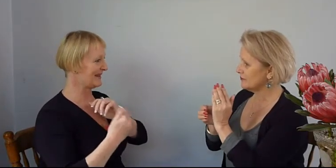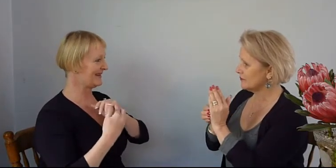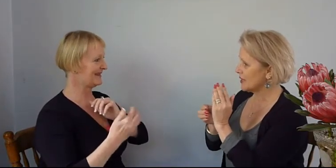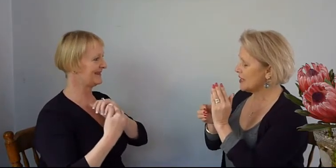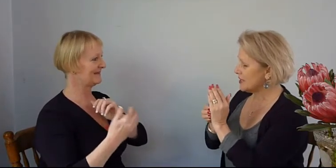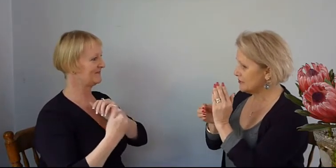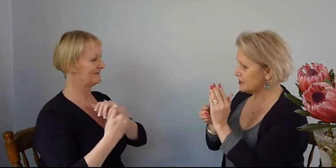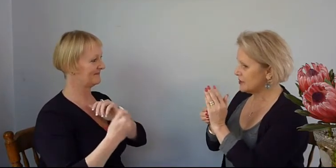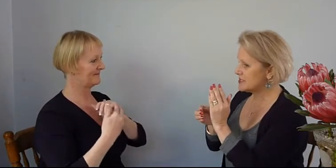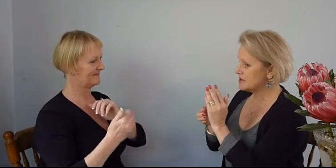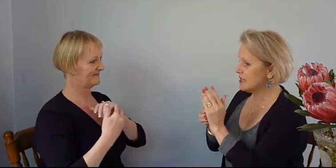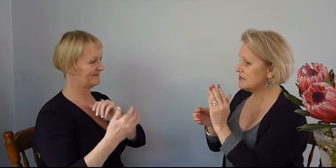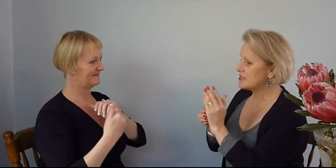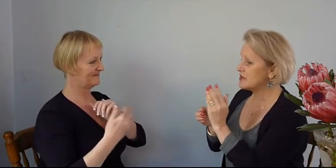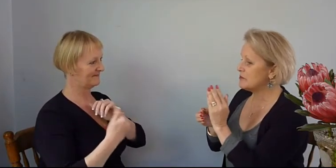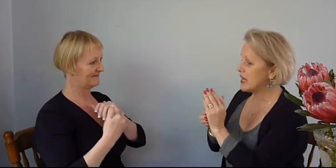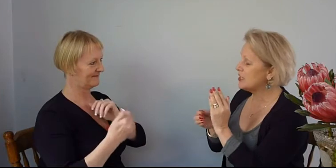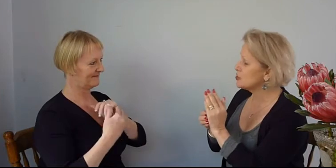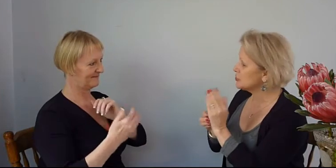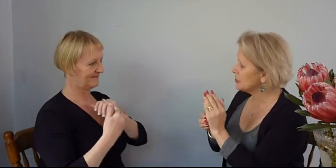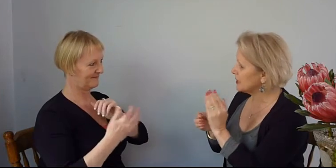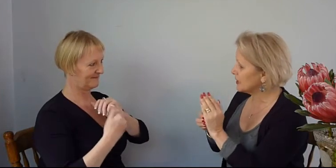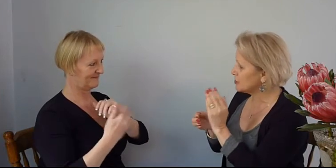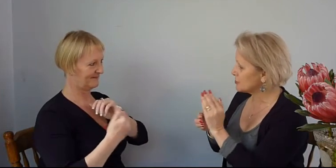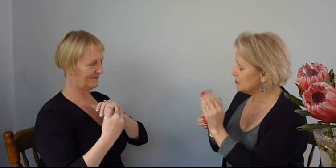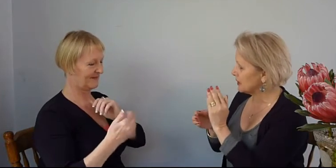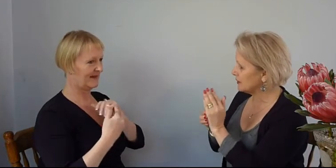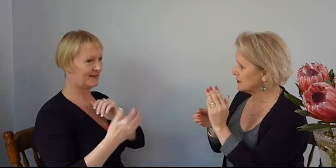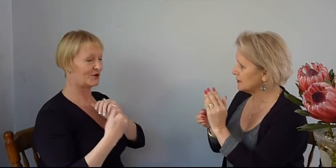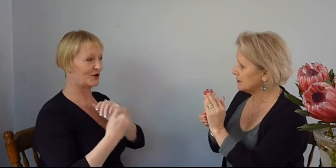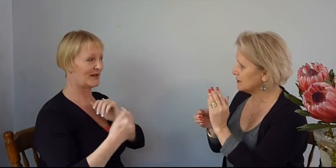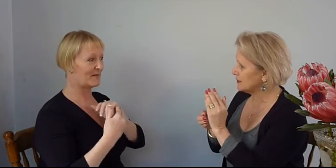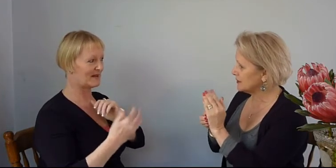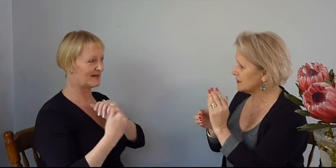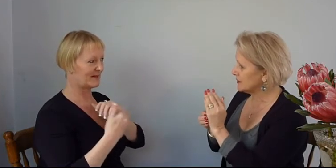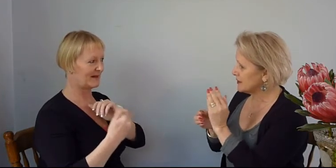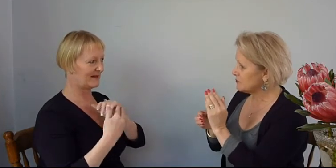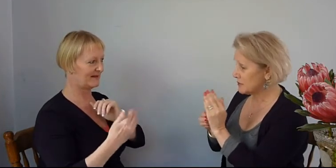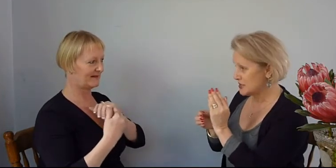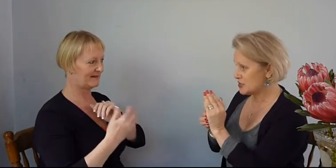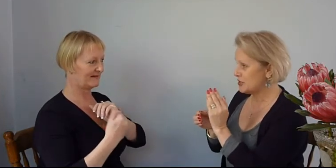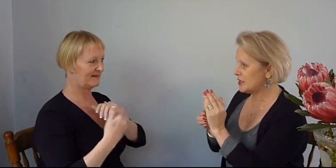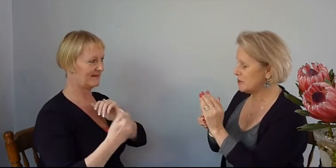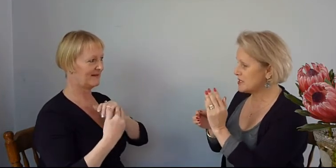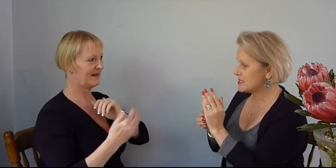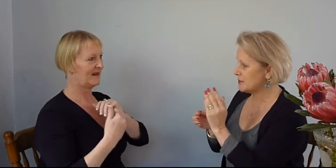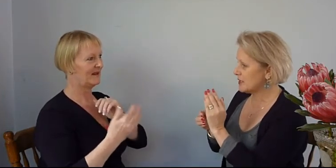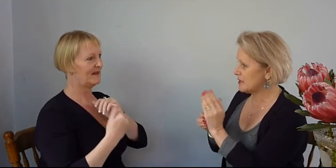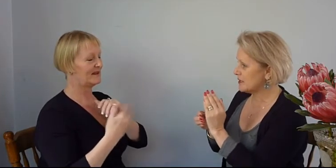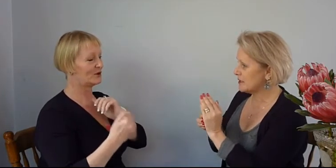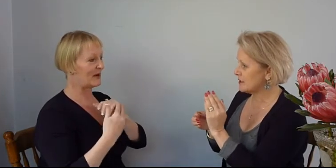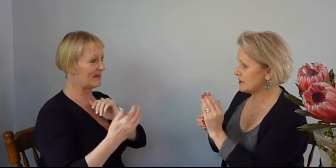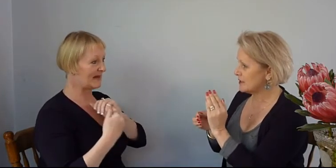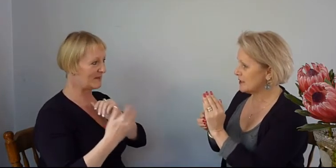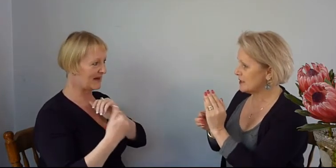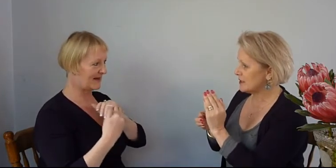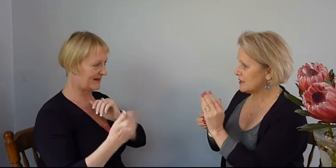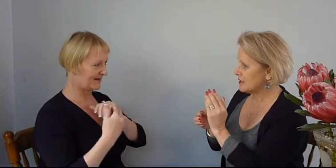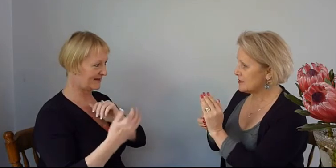even though i still have this remaining churning and trembling this churning in my stomach this churning in my stomach this trembling in my knees this